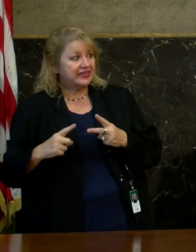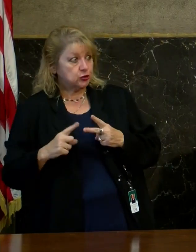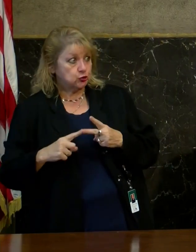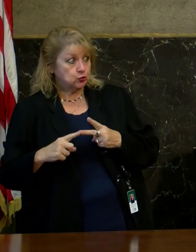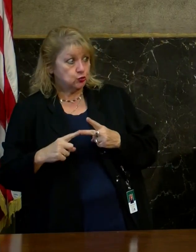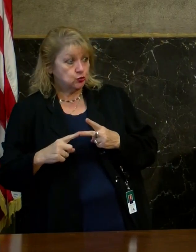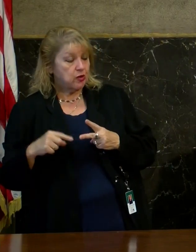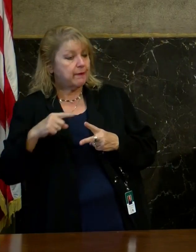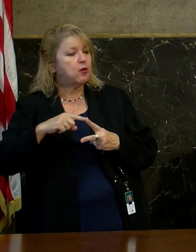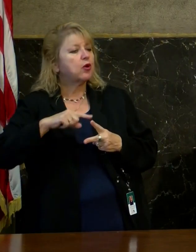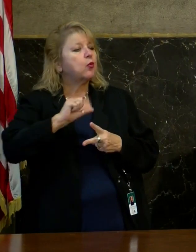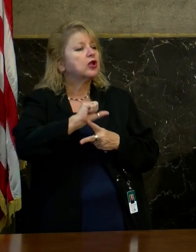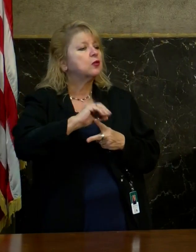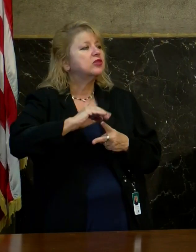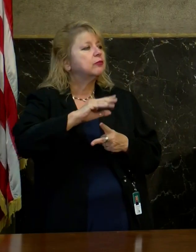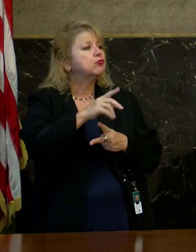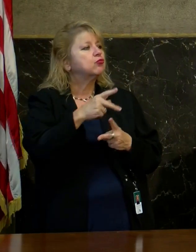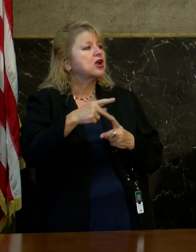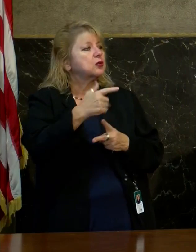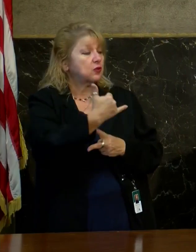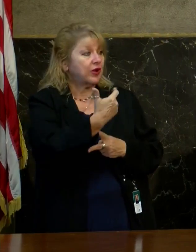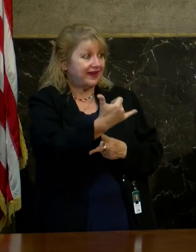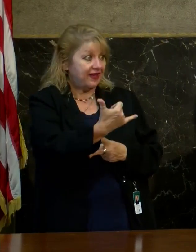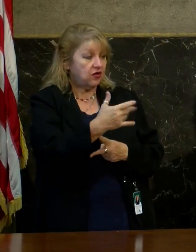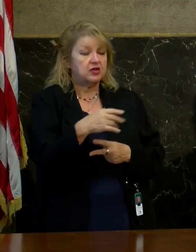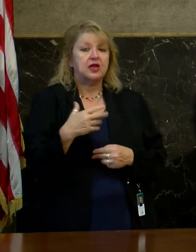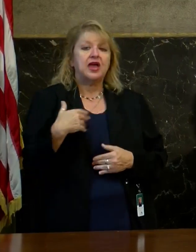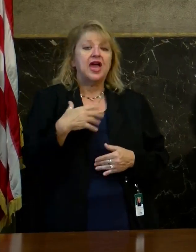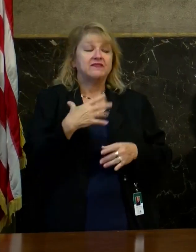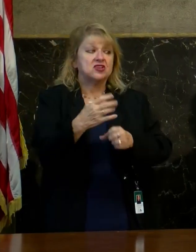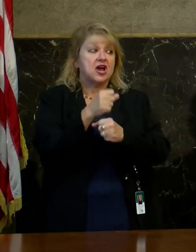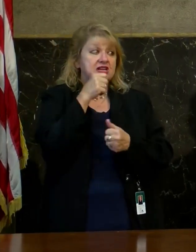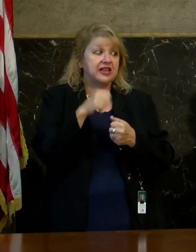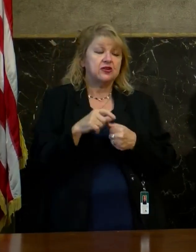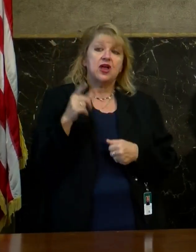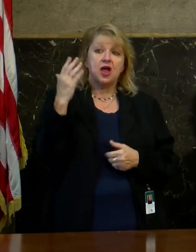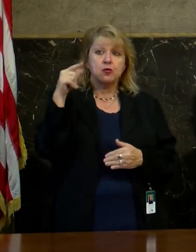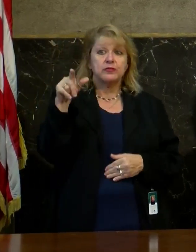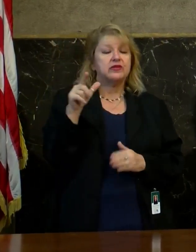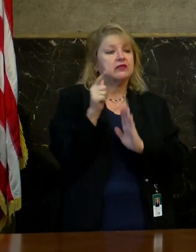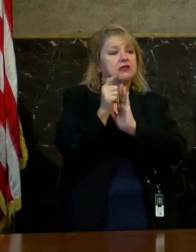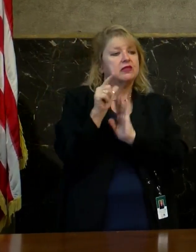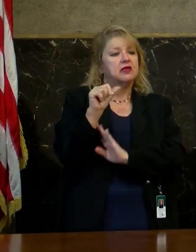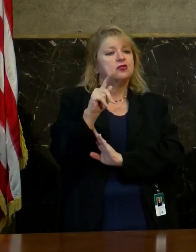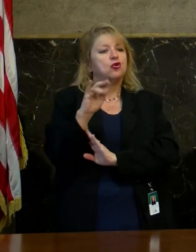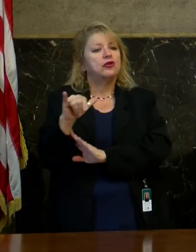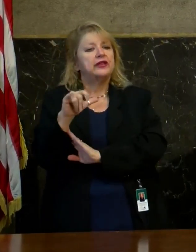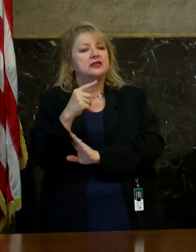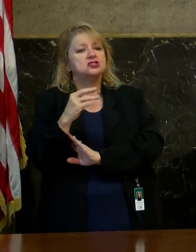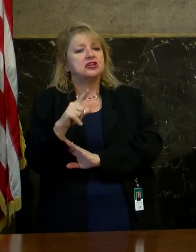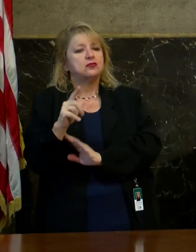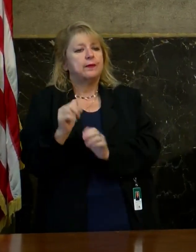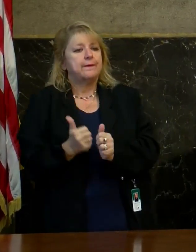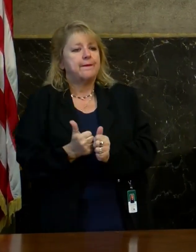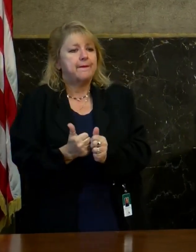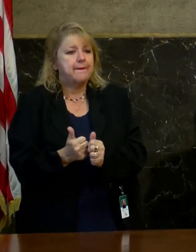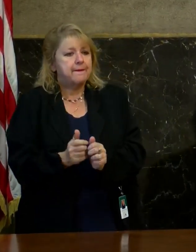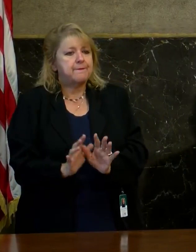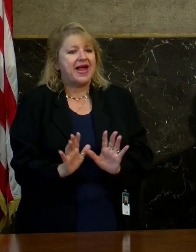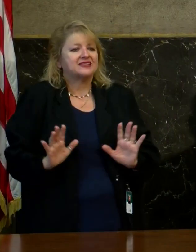the letter I would hope that the Attorney General will back away from that approach and whether he does or not